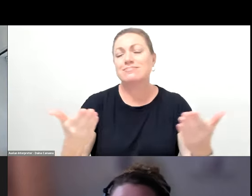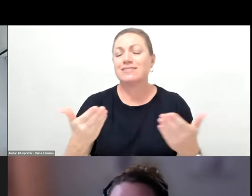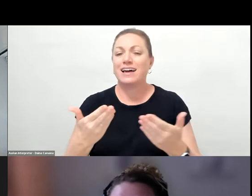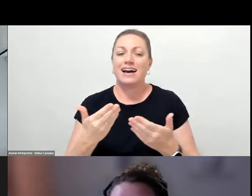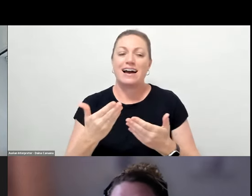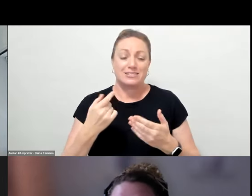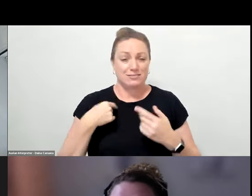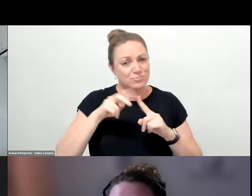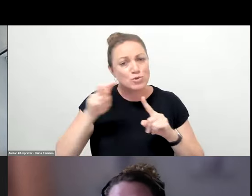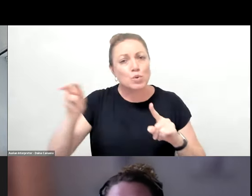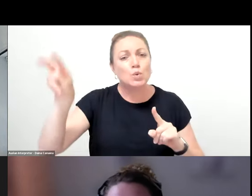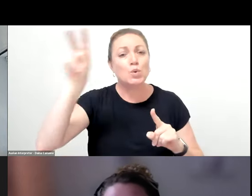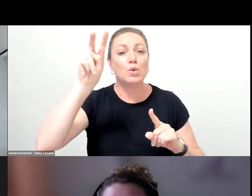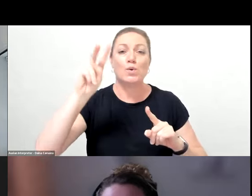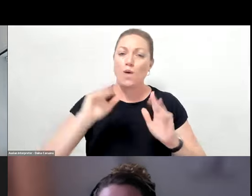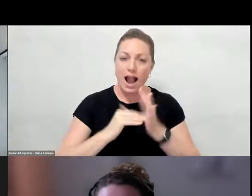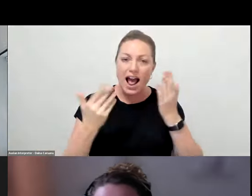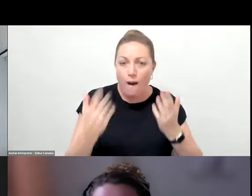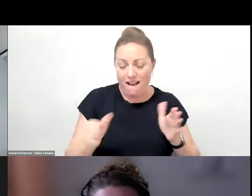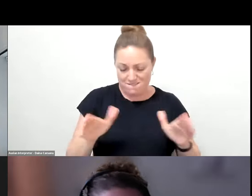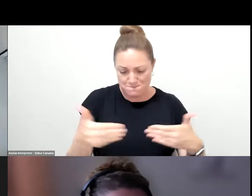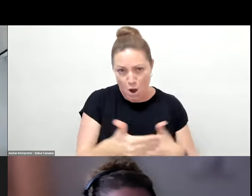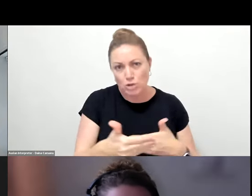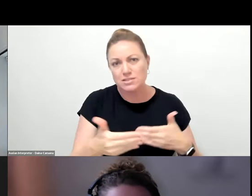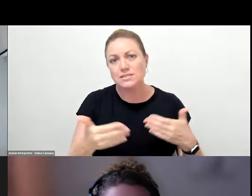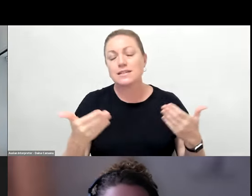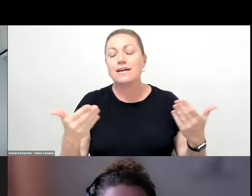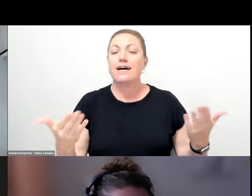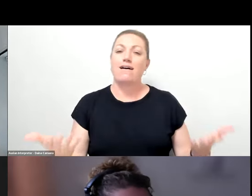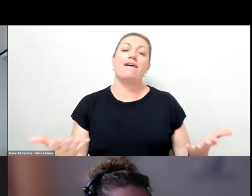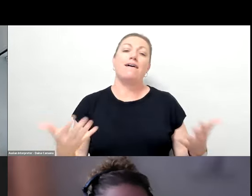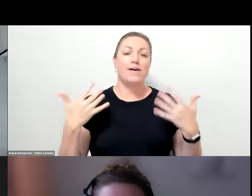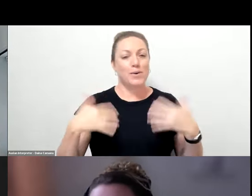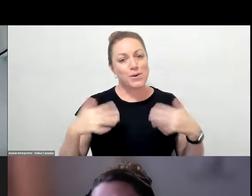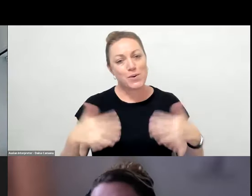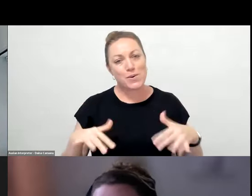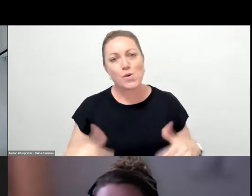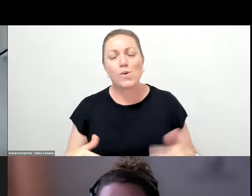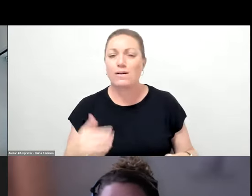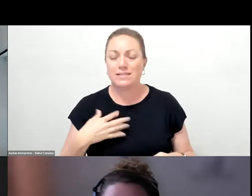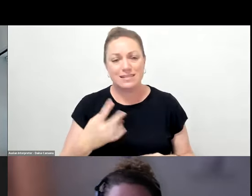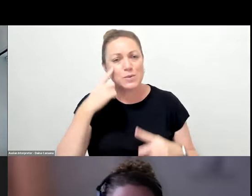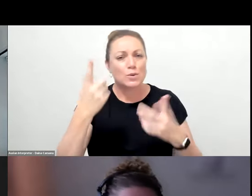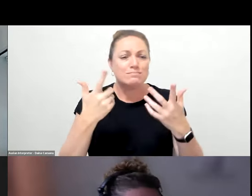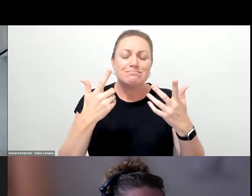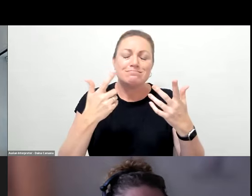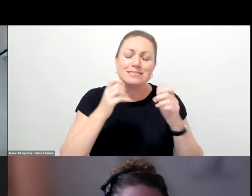toured that happened and now with this box as well, it's just given such another layer of depth